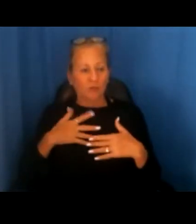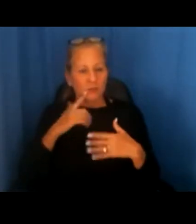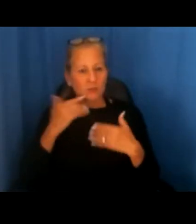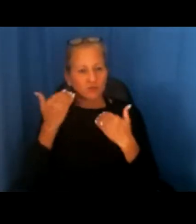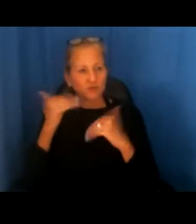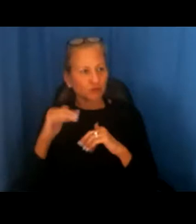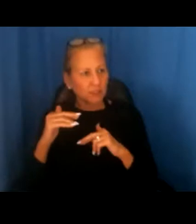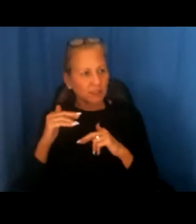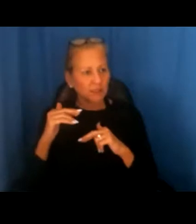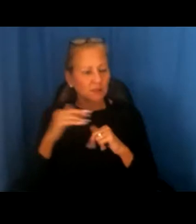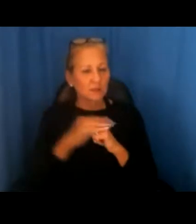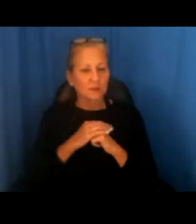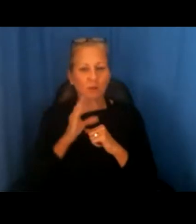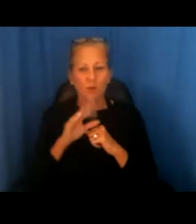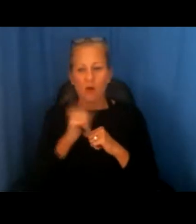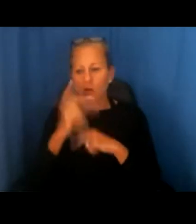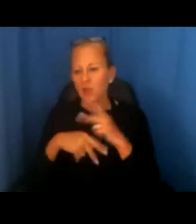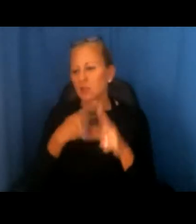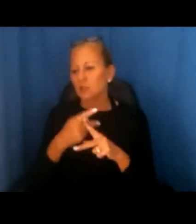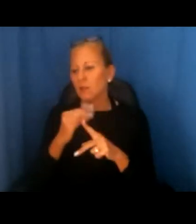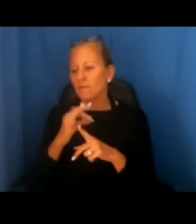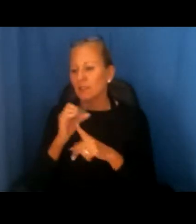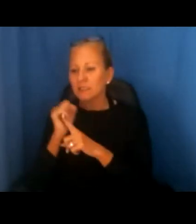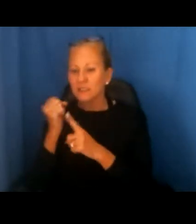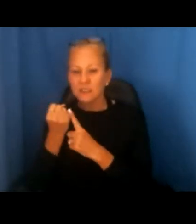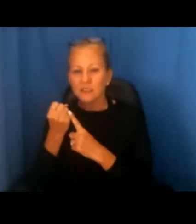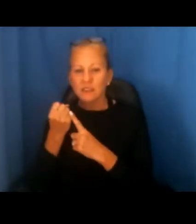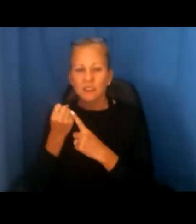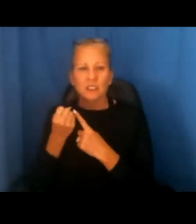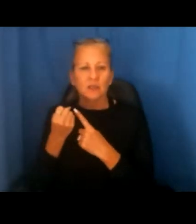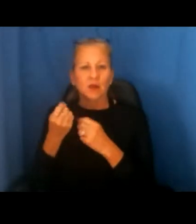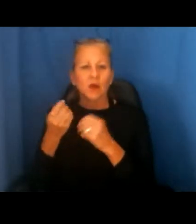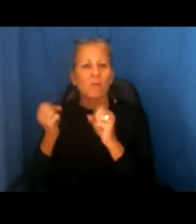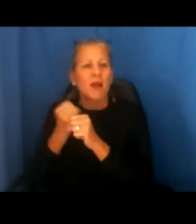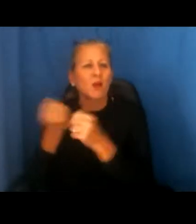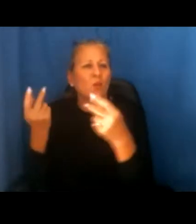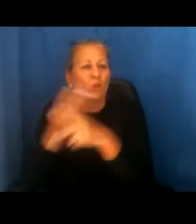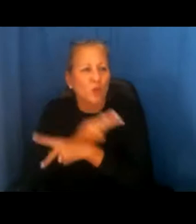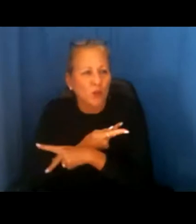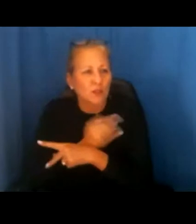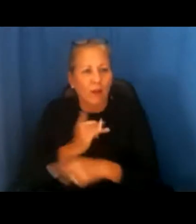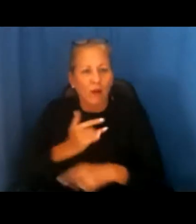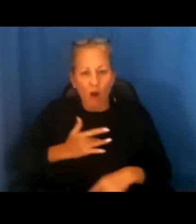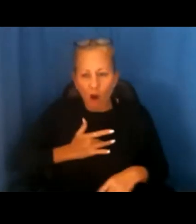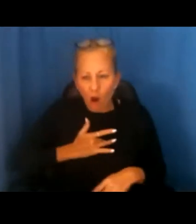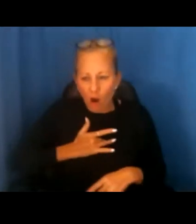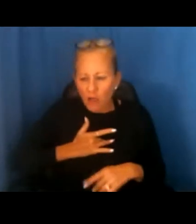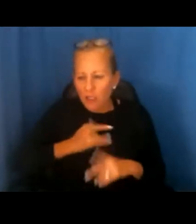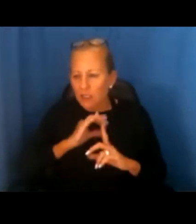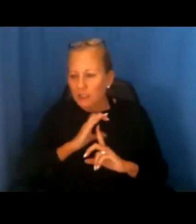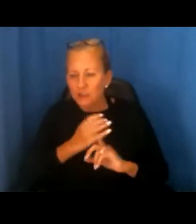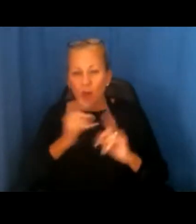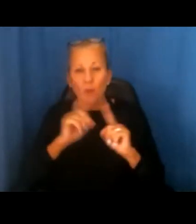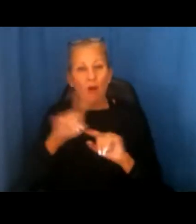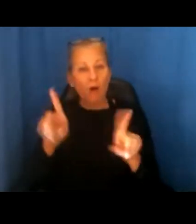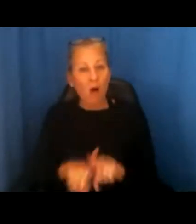or they've had other types of conditions exacerbated, such as heart conditions. But there have also